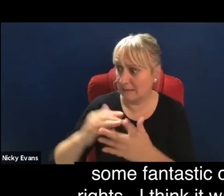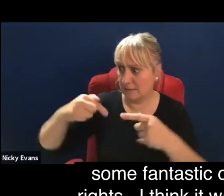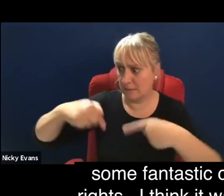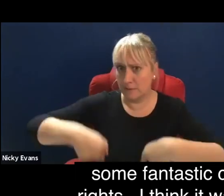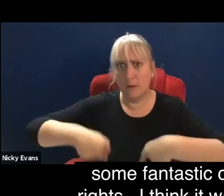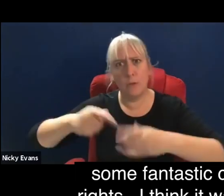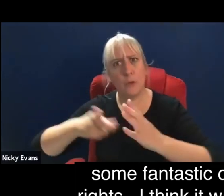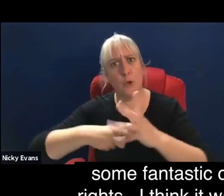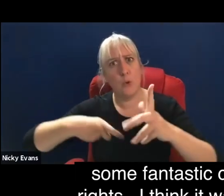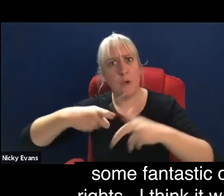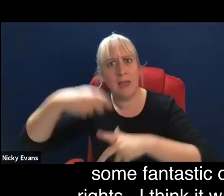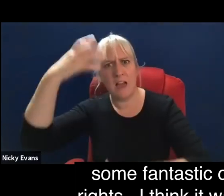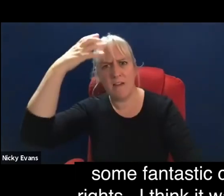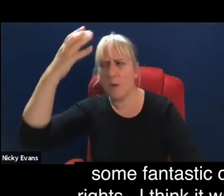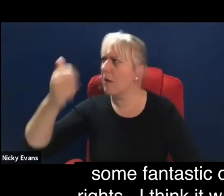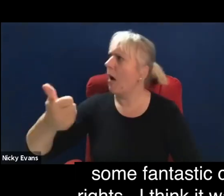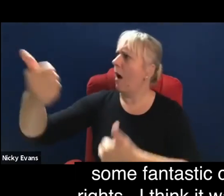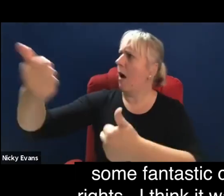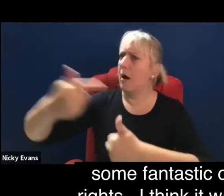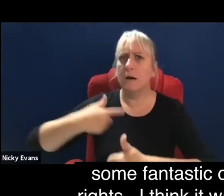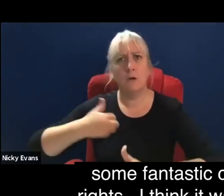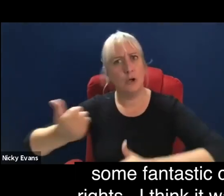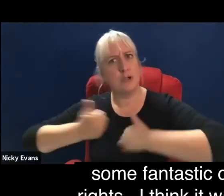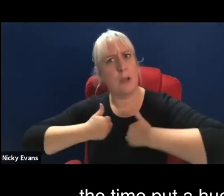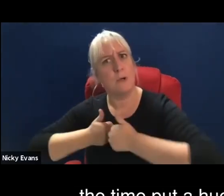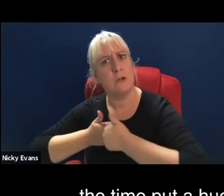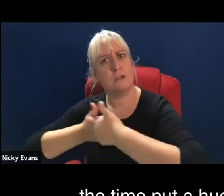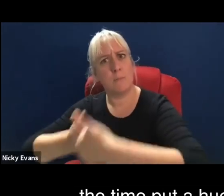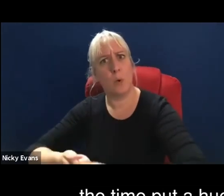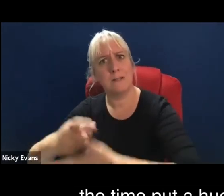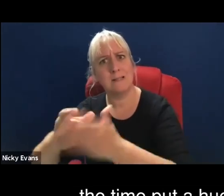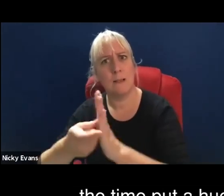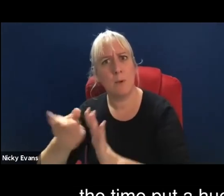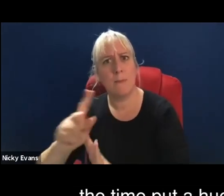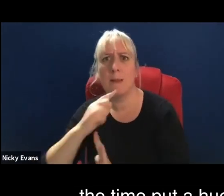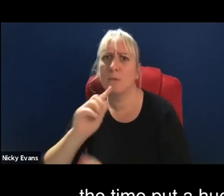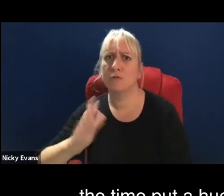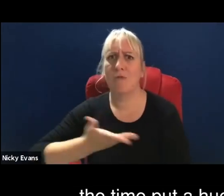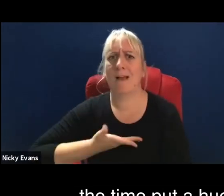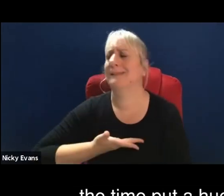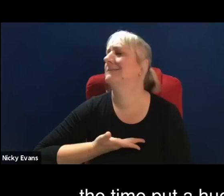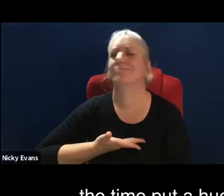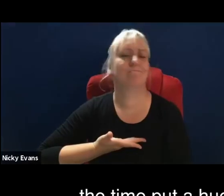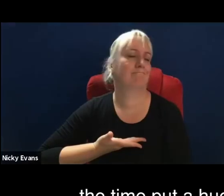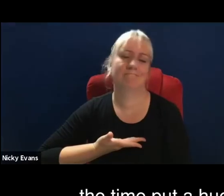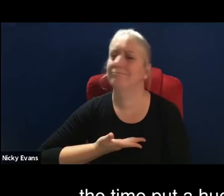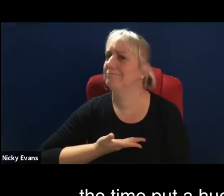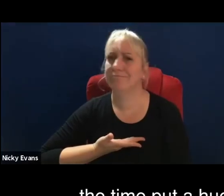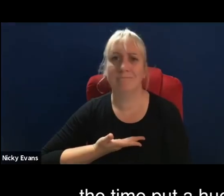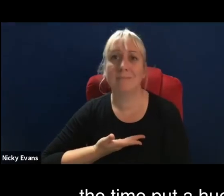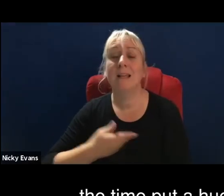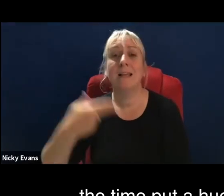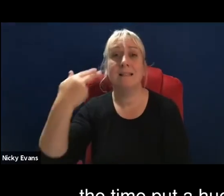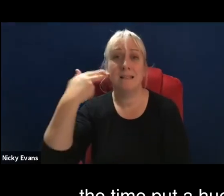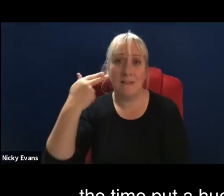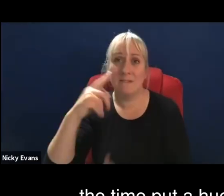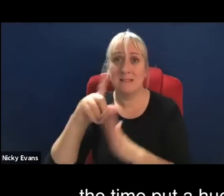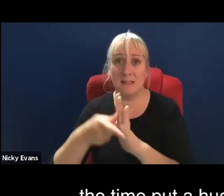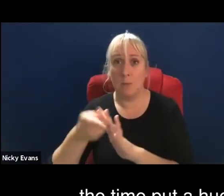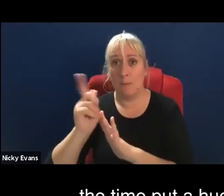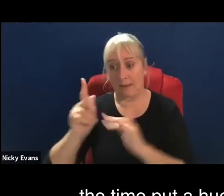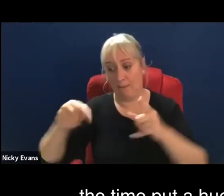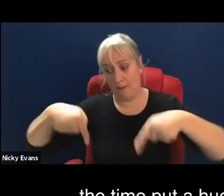champion for our human rights. I think it was because disabled and deaf people at the time put a huge amount of pressure